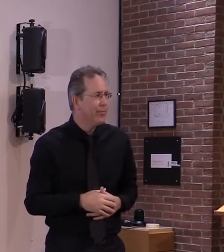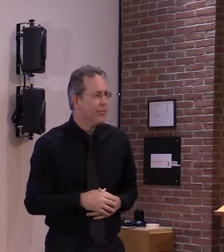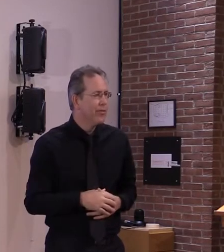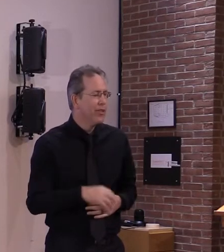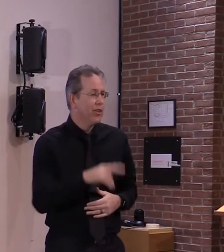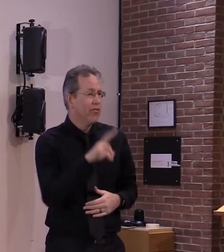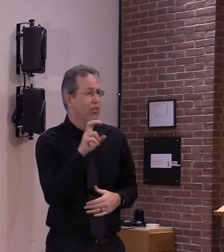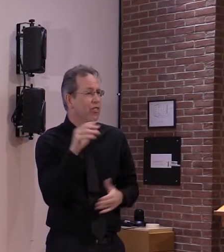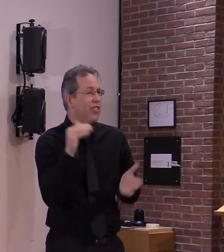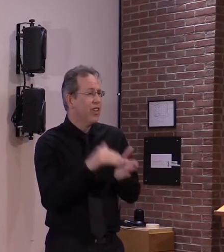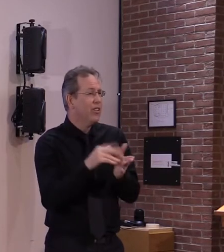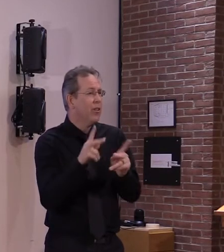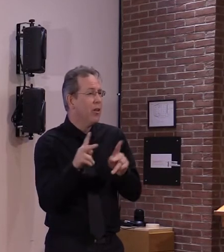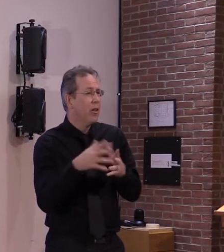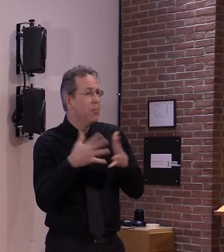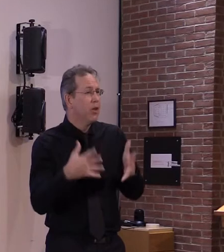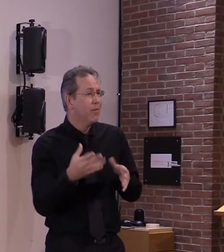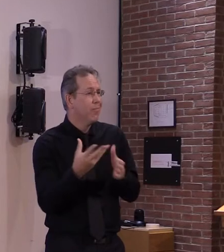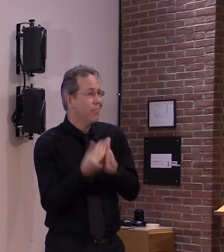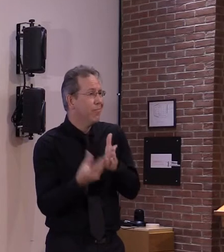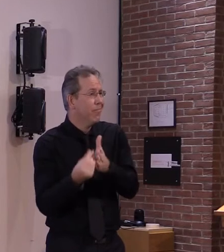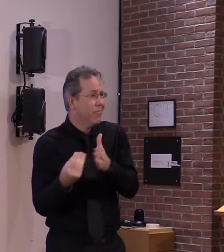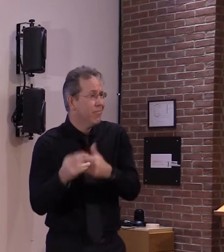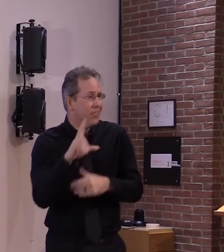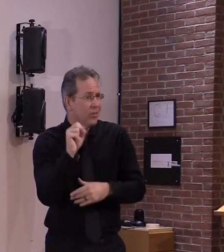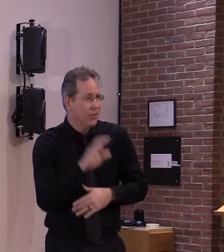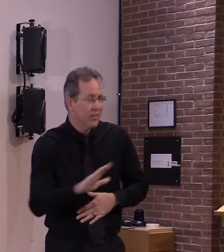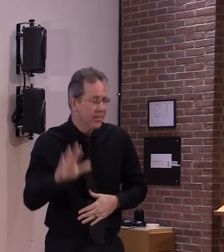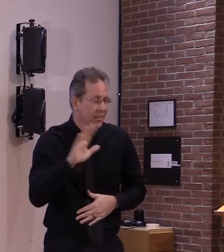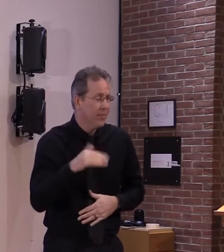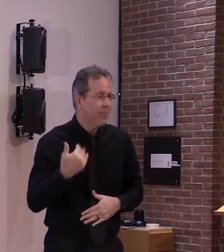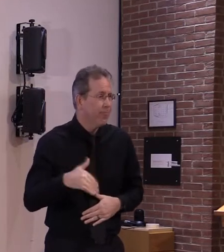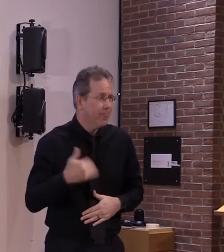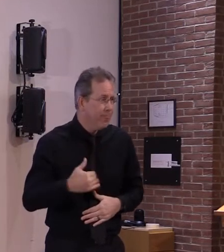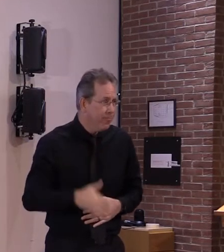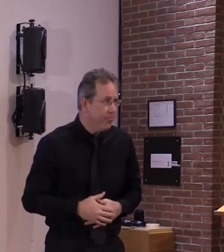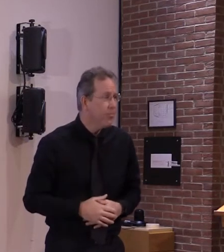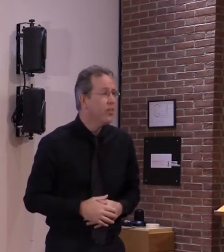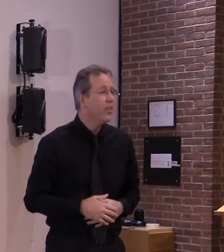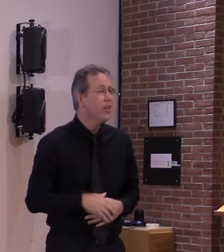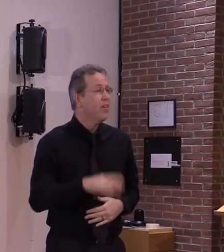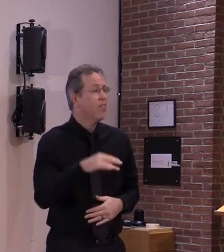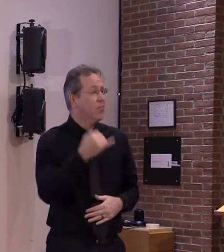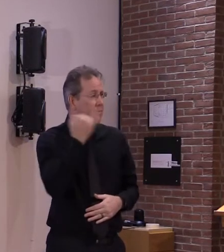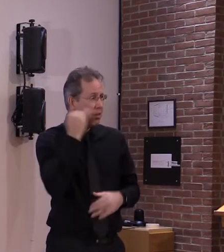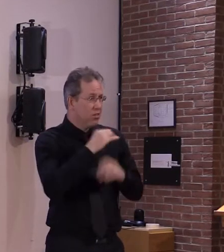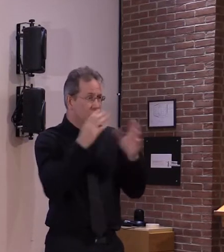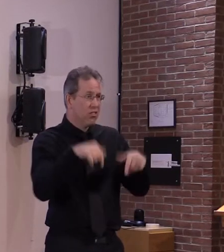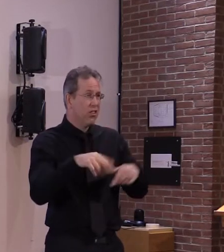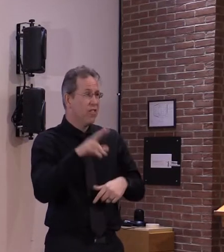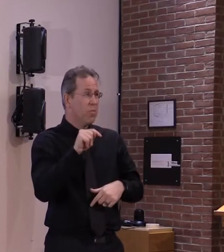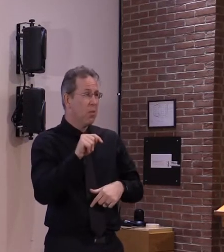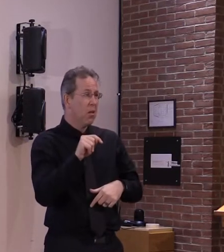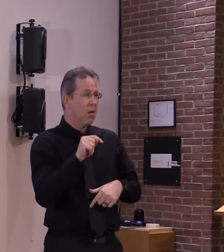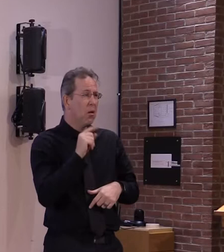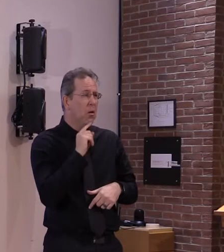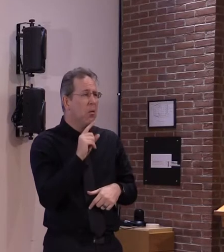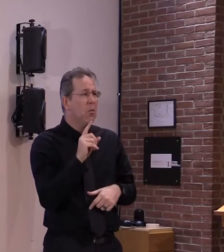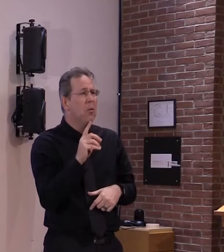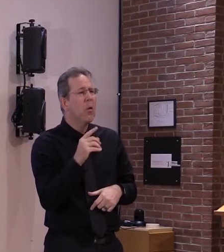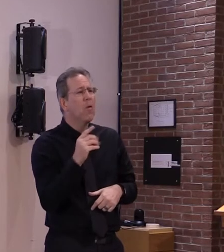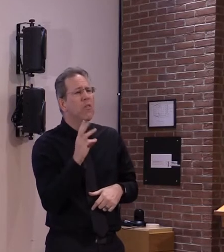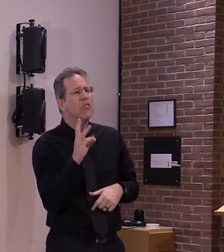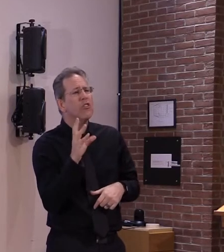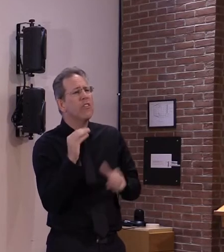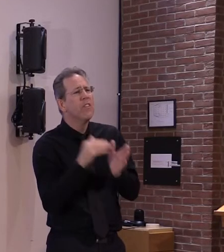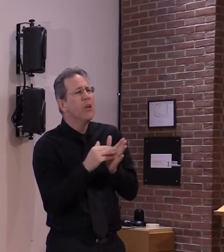staggering number that is almost equal to half of our own state's population americans are